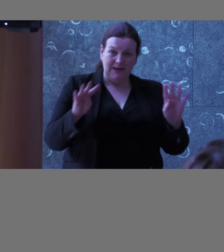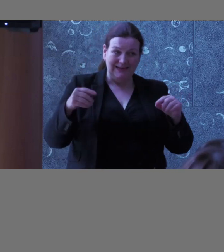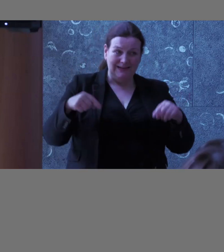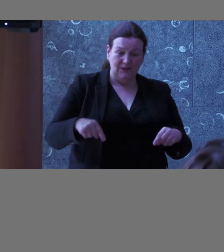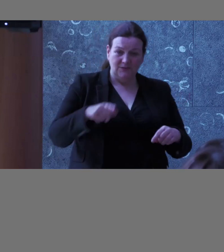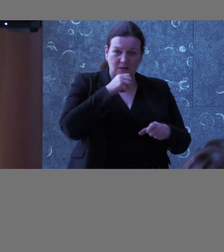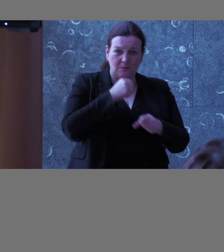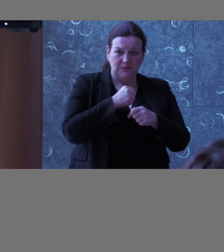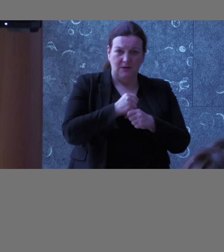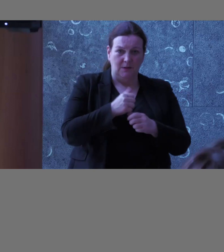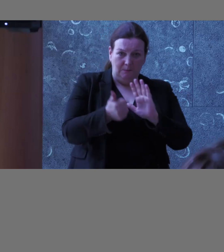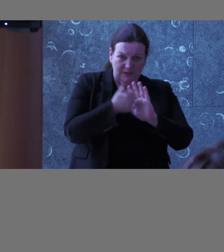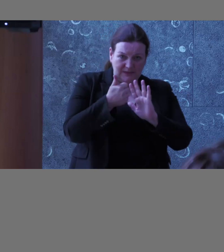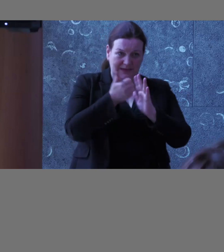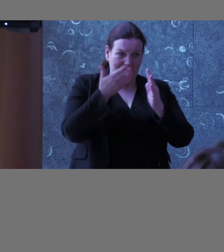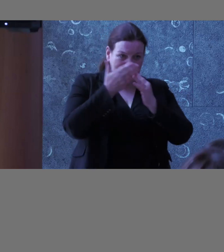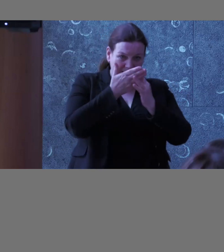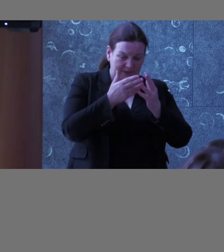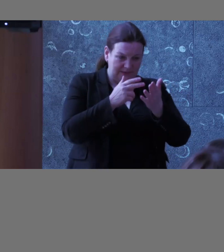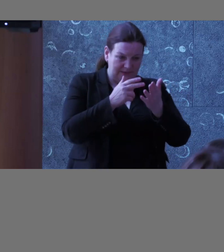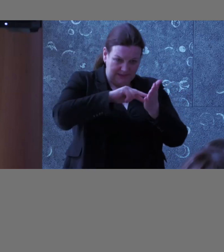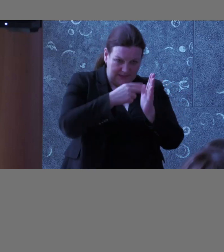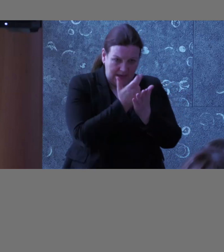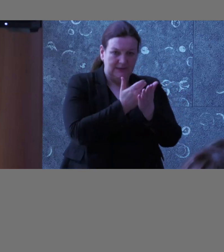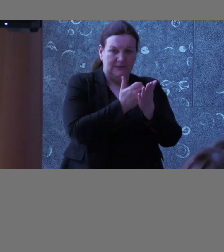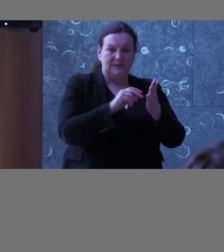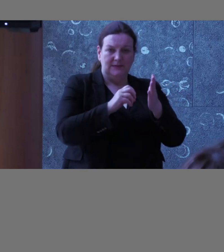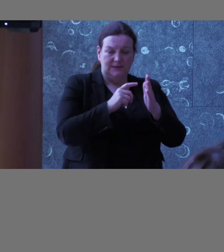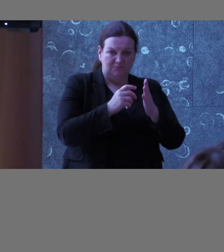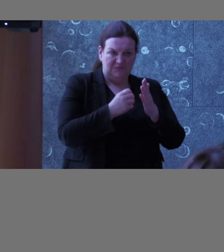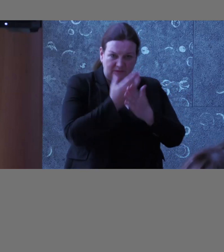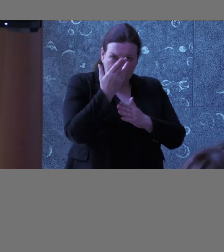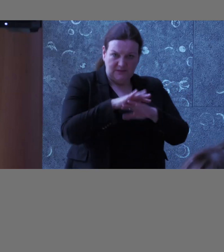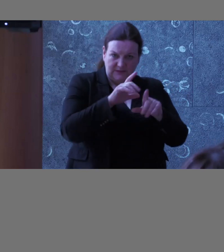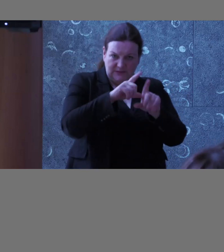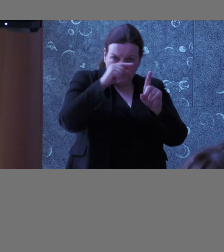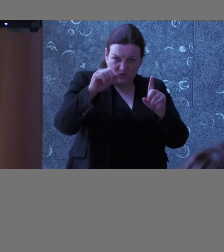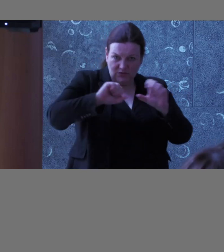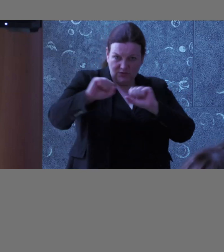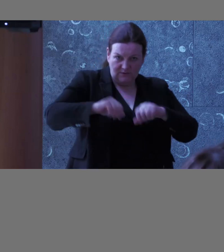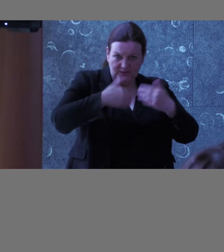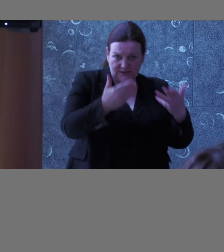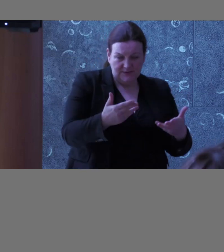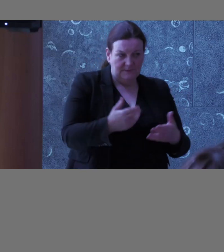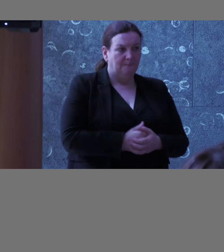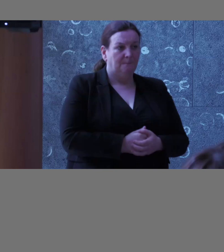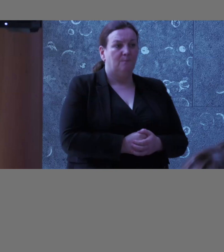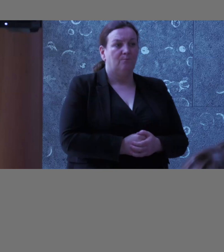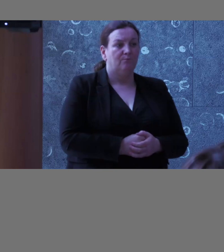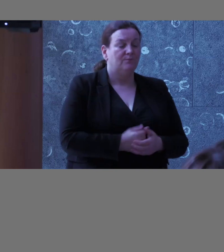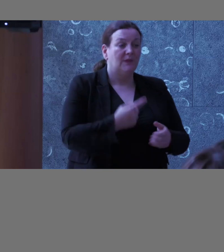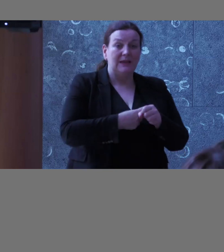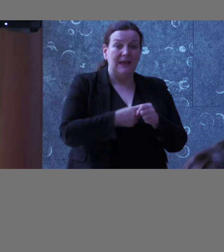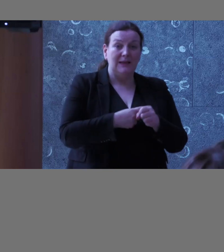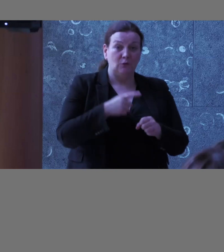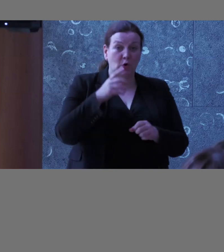building accessibility into the design and development of digital services. And again, if you're looking